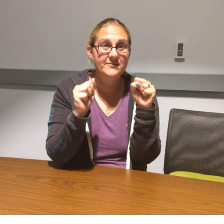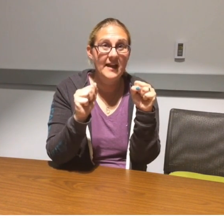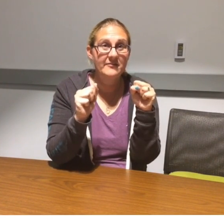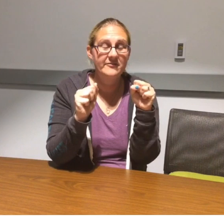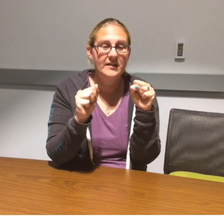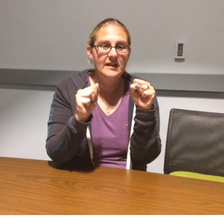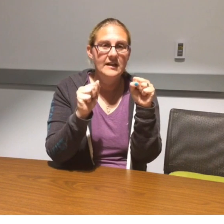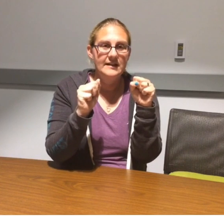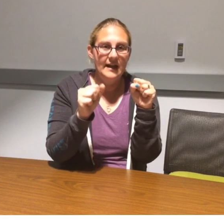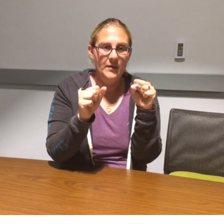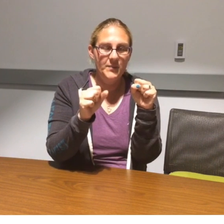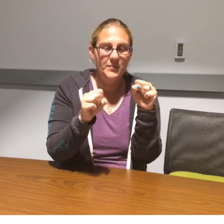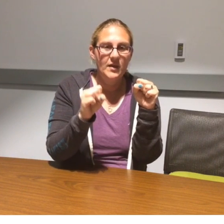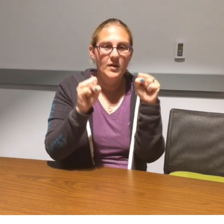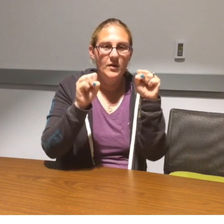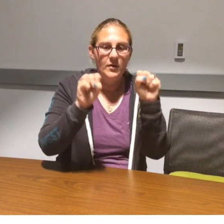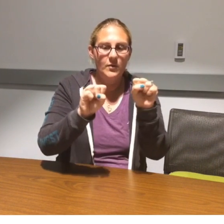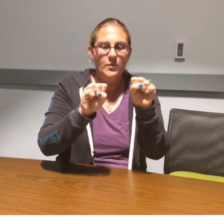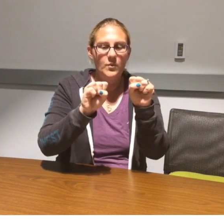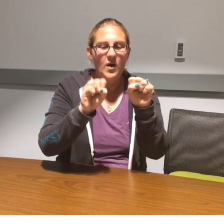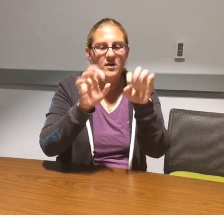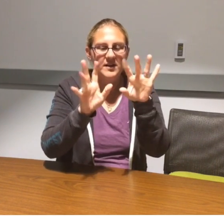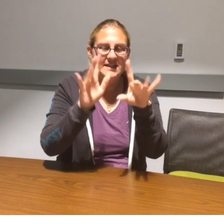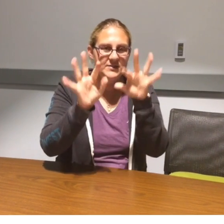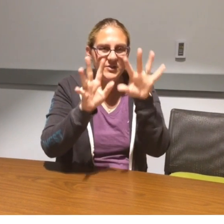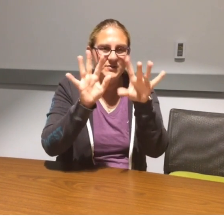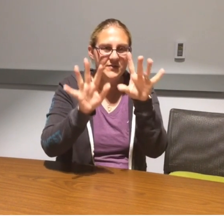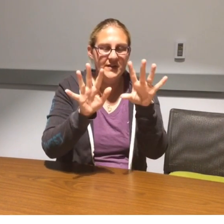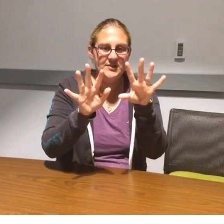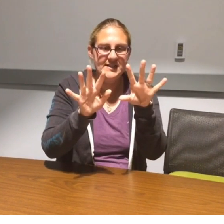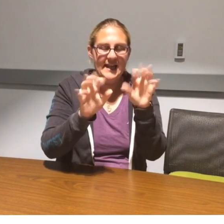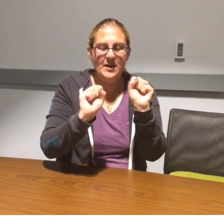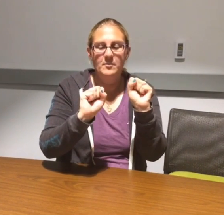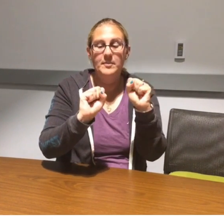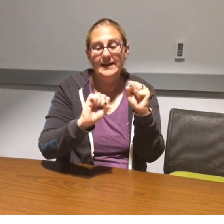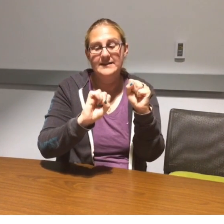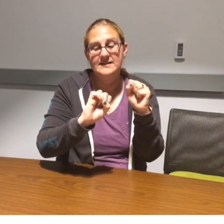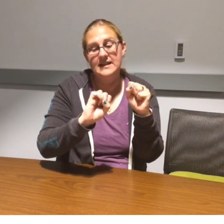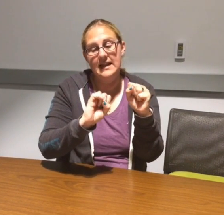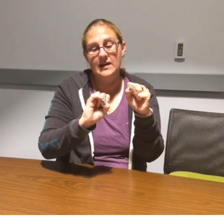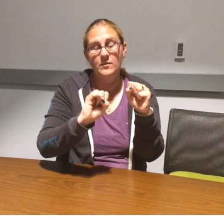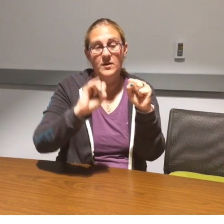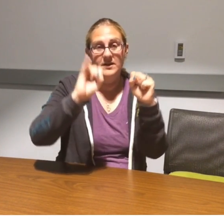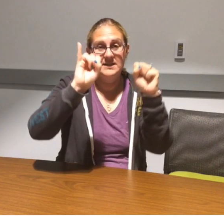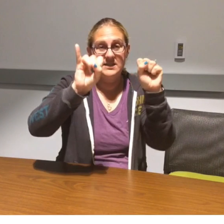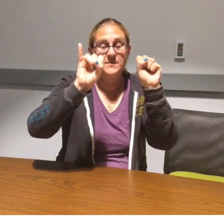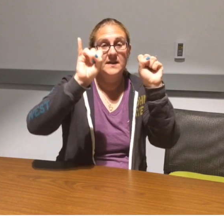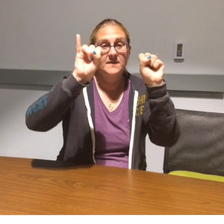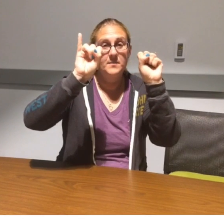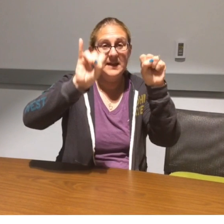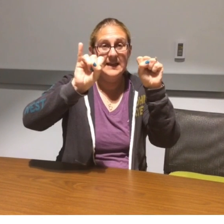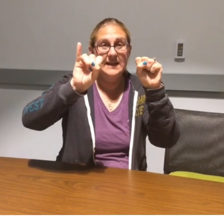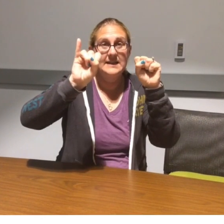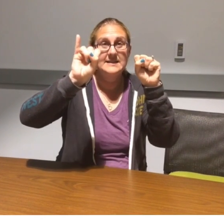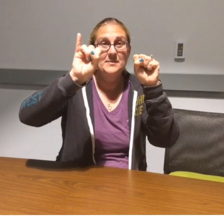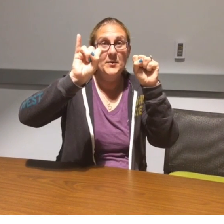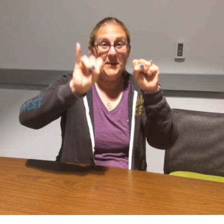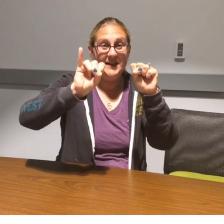five. Now, all our kids use our fingers to count, but today we're going to teach them that the pinky is number one,